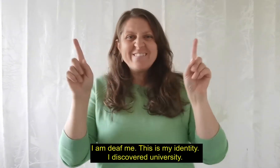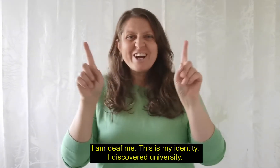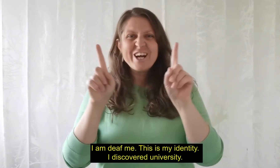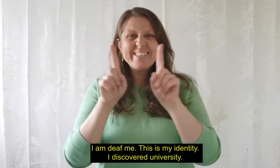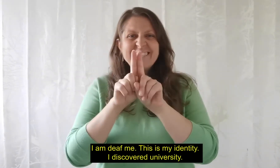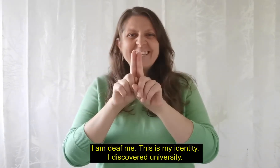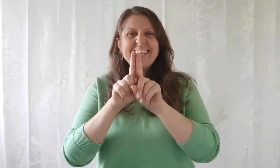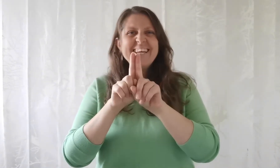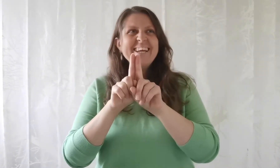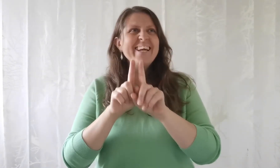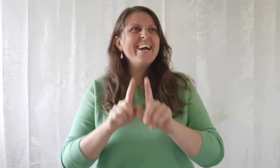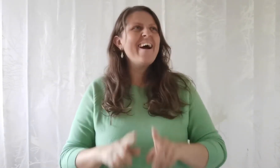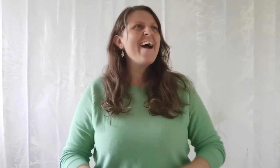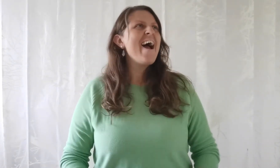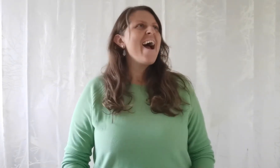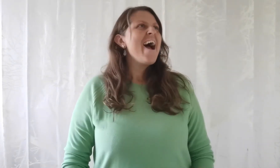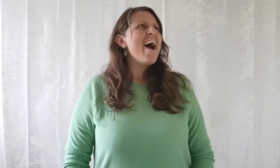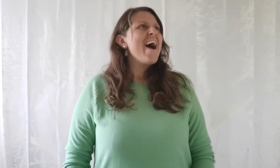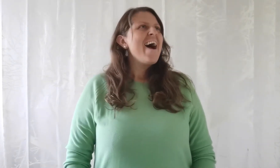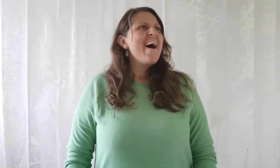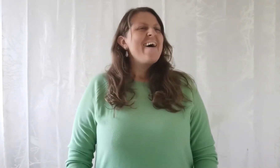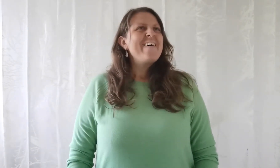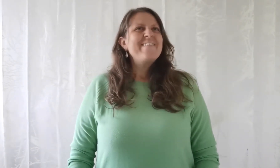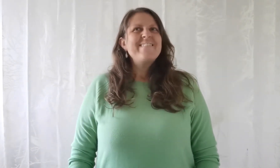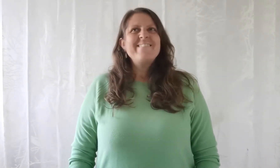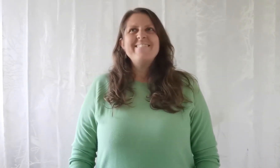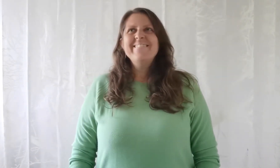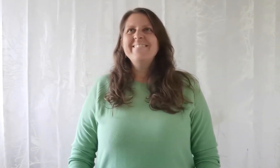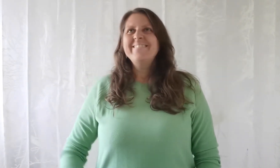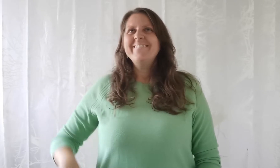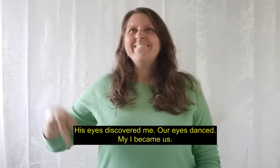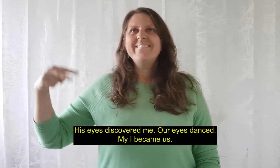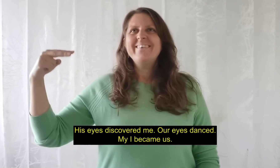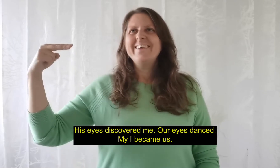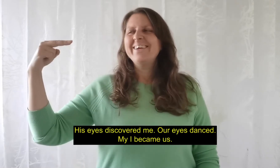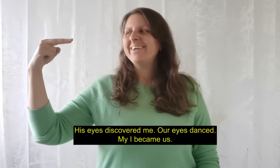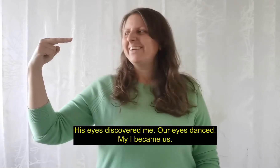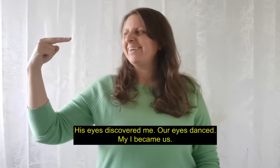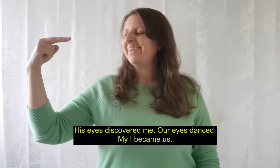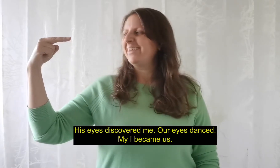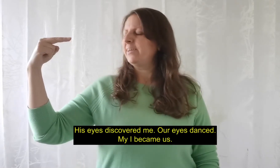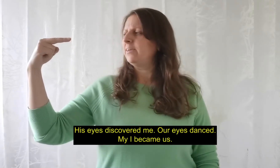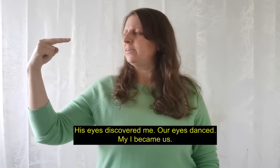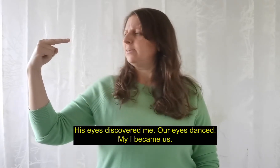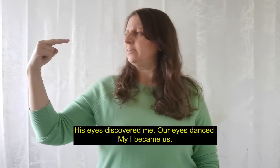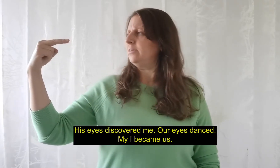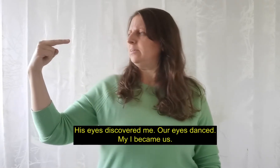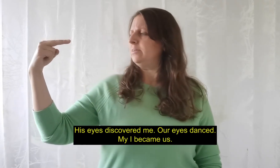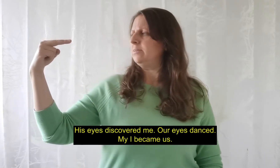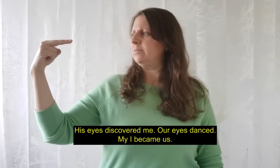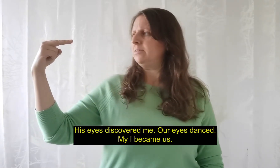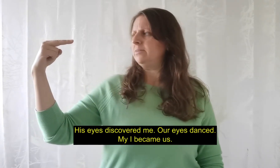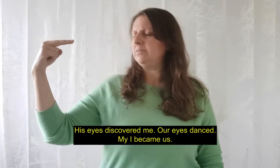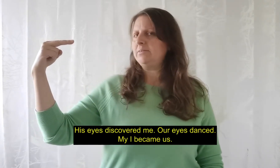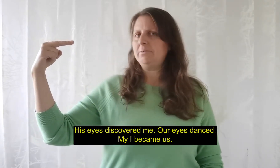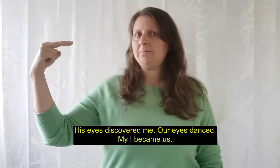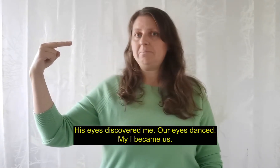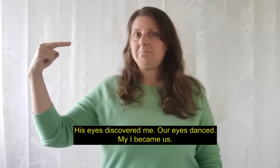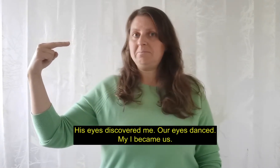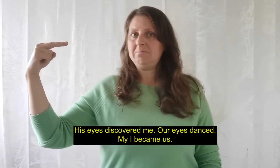His eyes discovered me Our